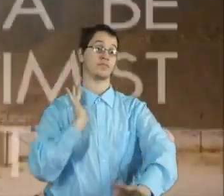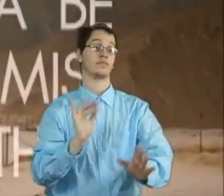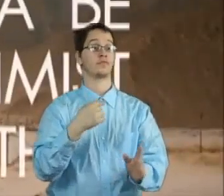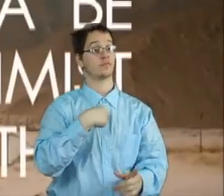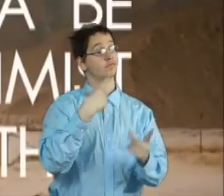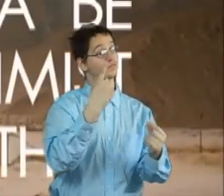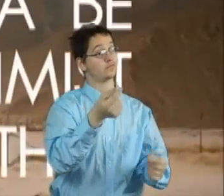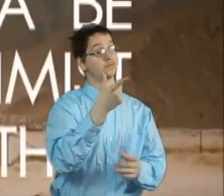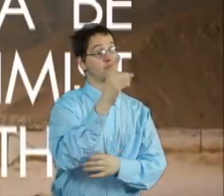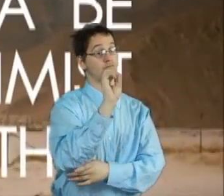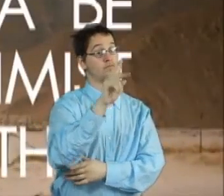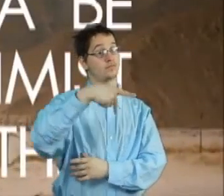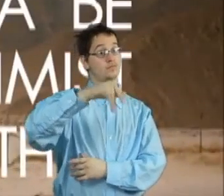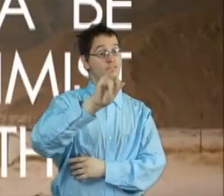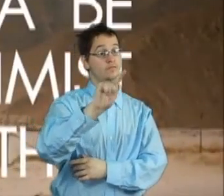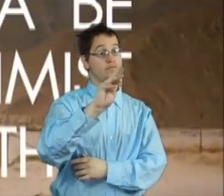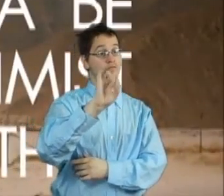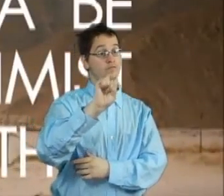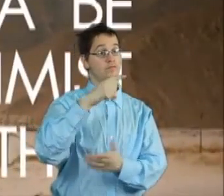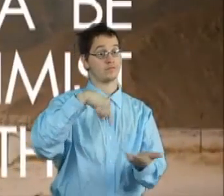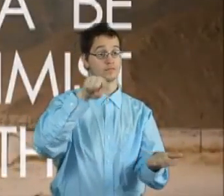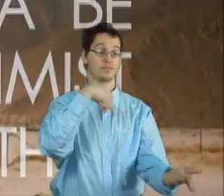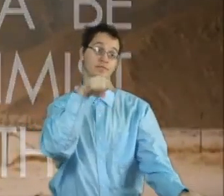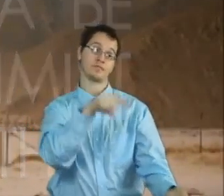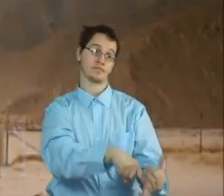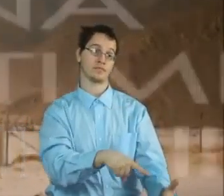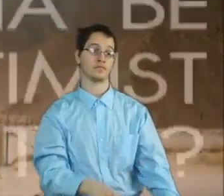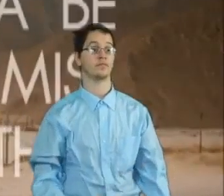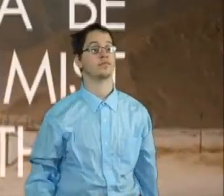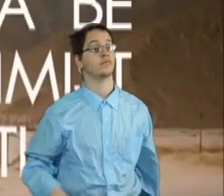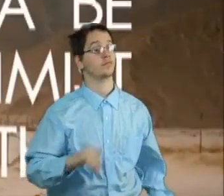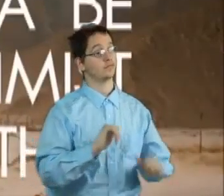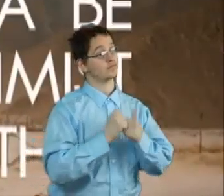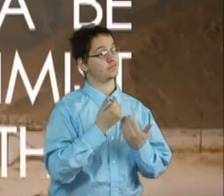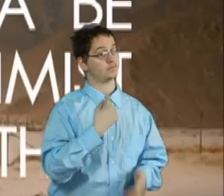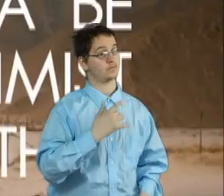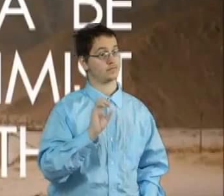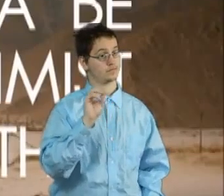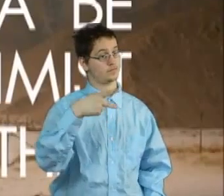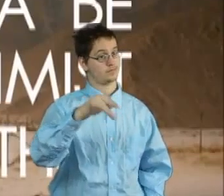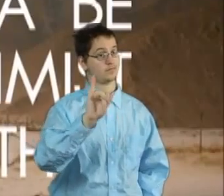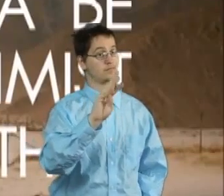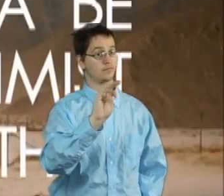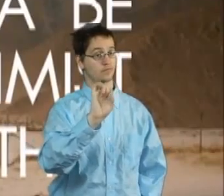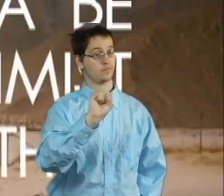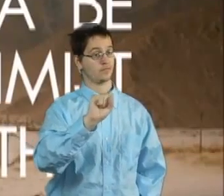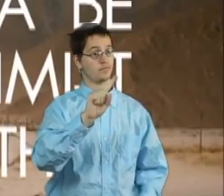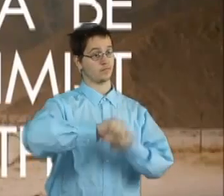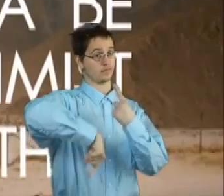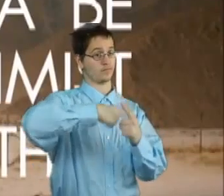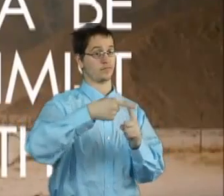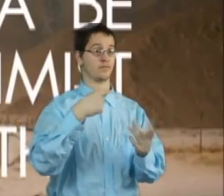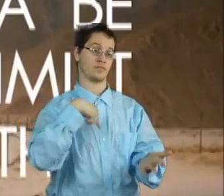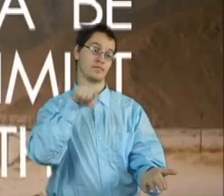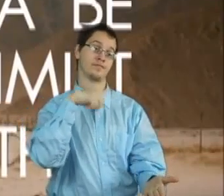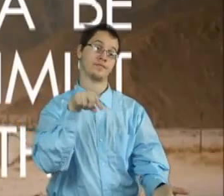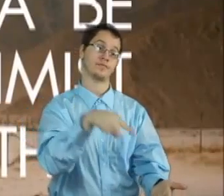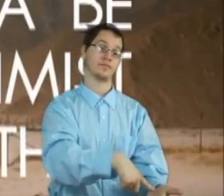How am I gonna be an optimist about this? How am I gonna be an optimist about this?